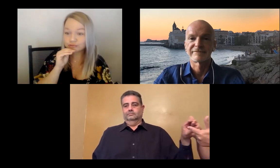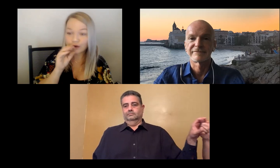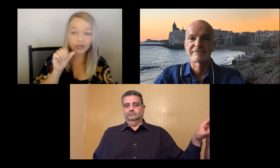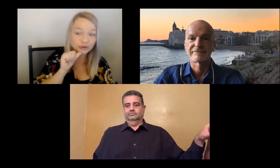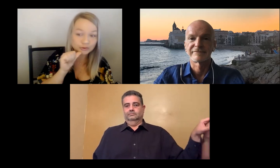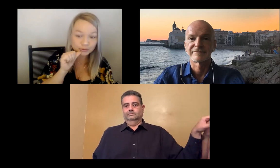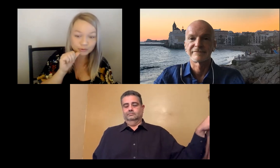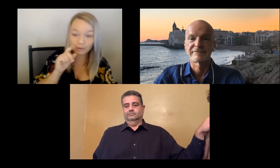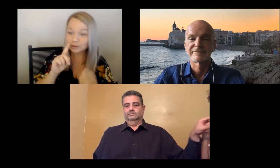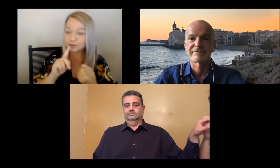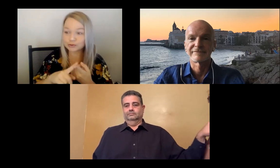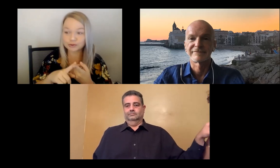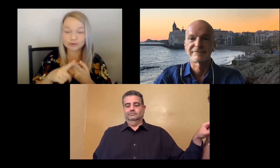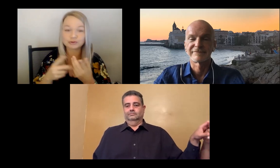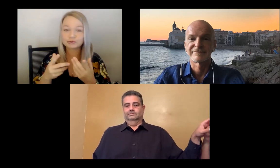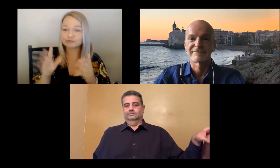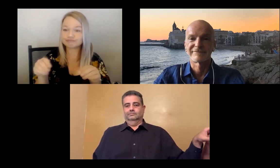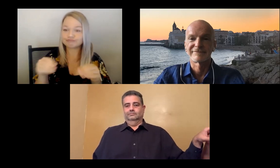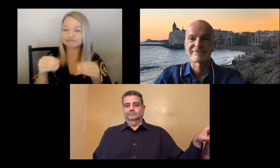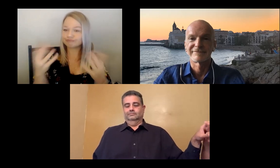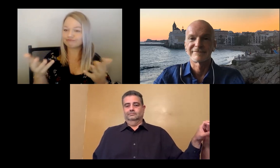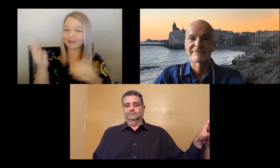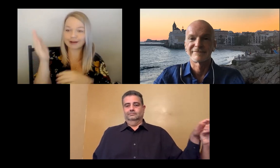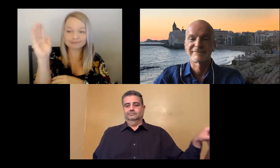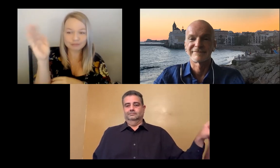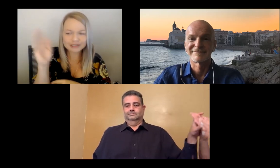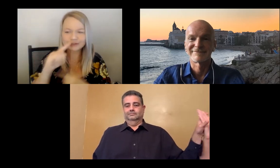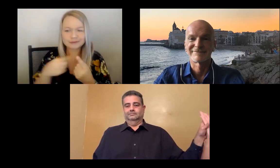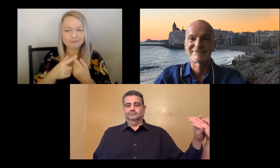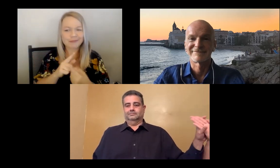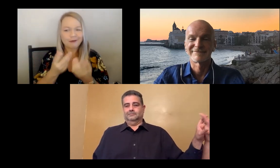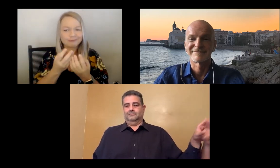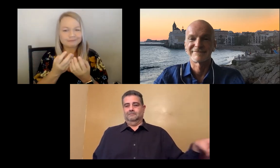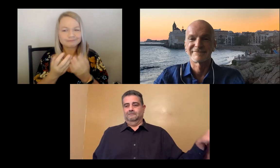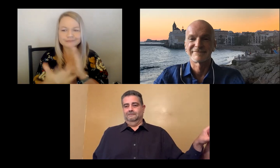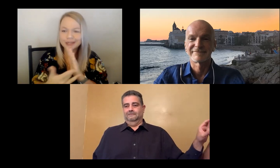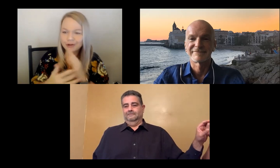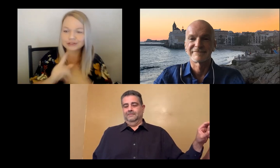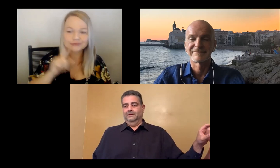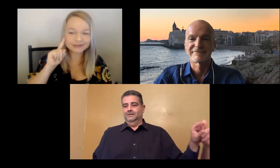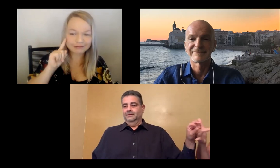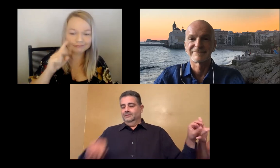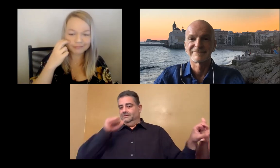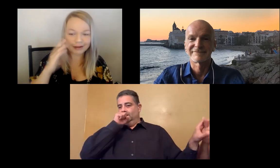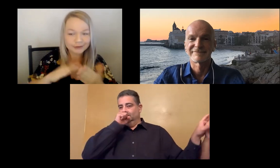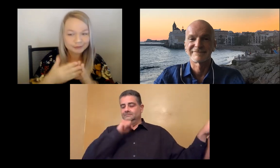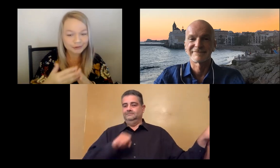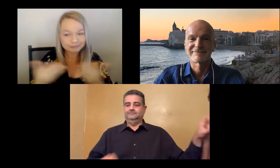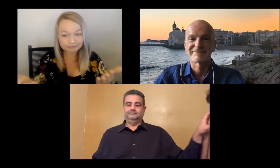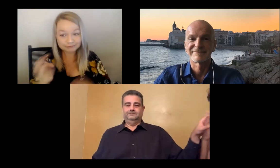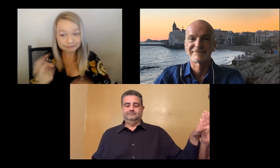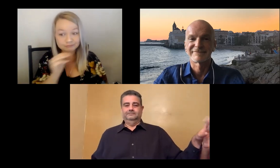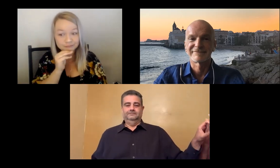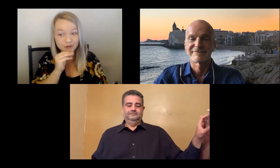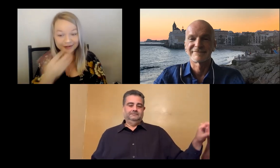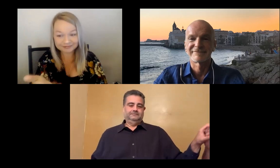So let me turn it over to Brian and Tor to share with us the information you have